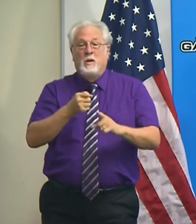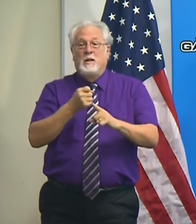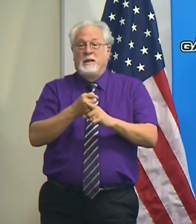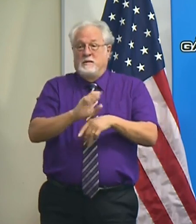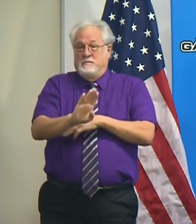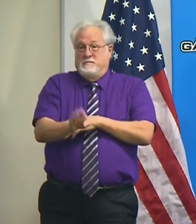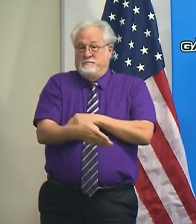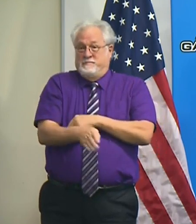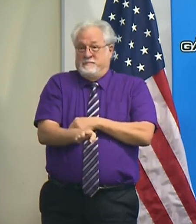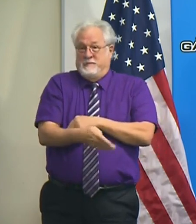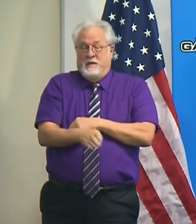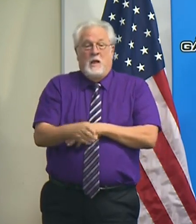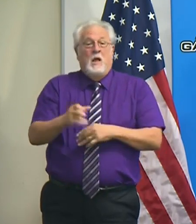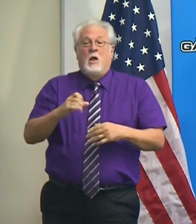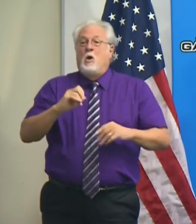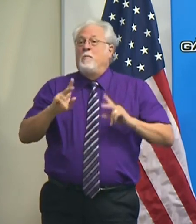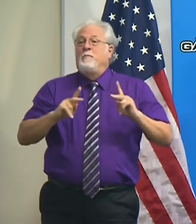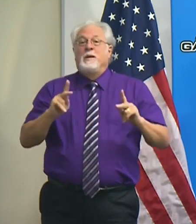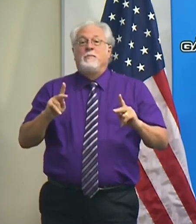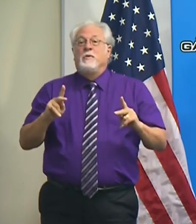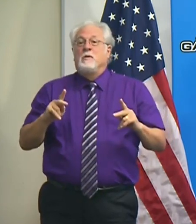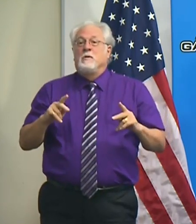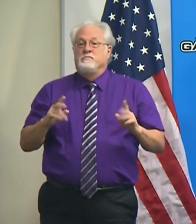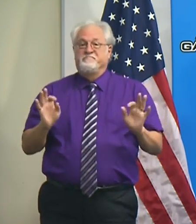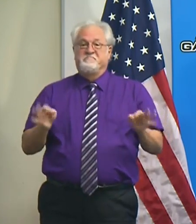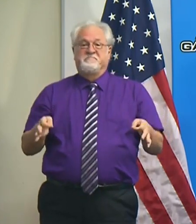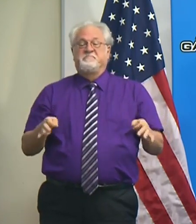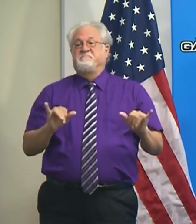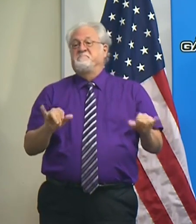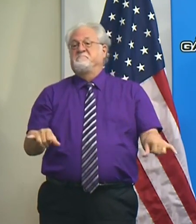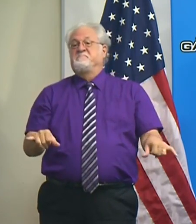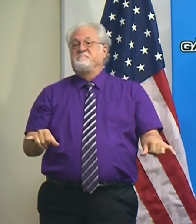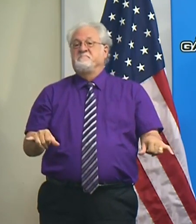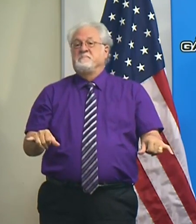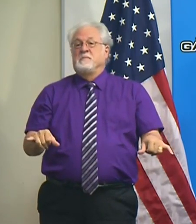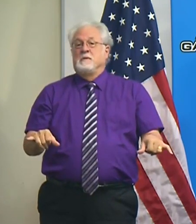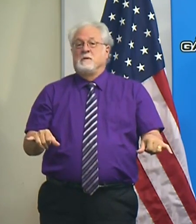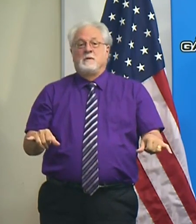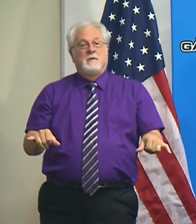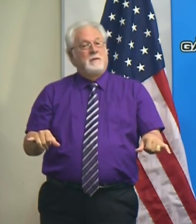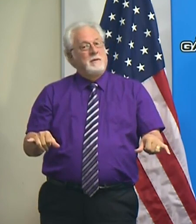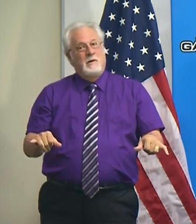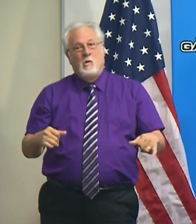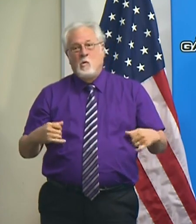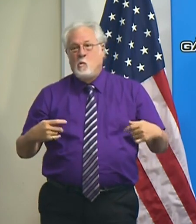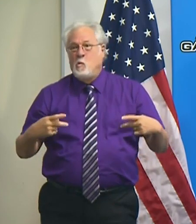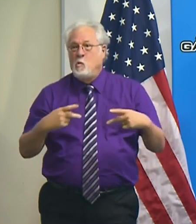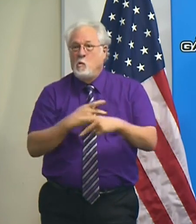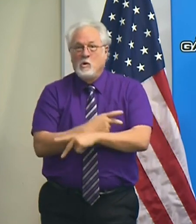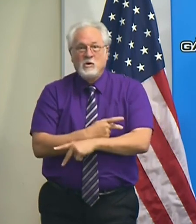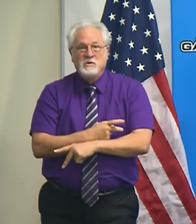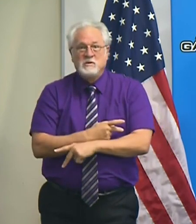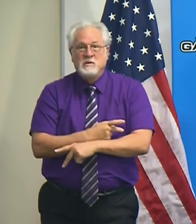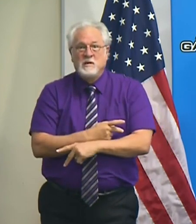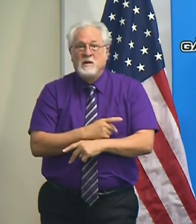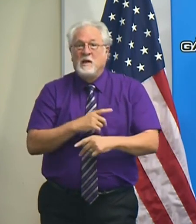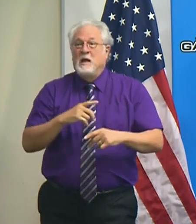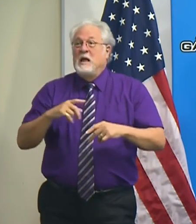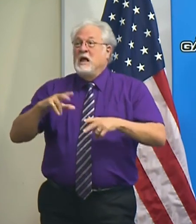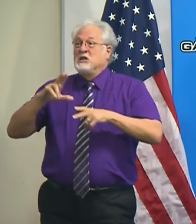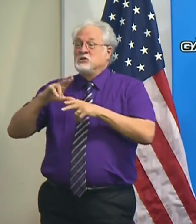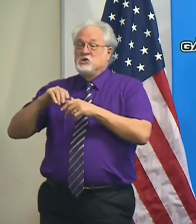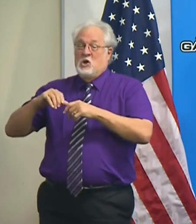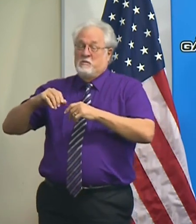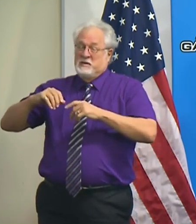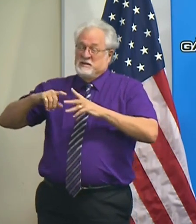overnight. And so for people who make the decision to stay, uh, the worst thing you can do is when that storm